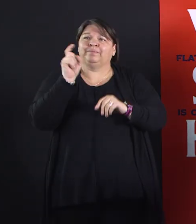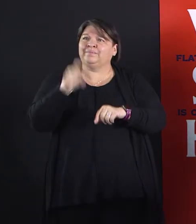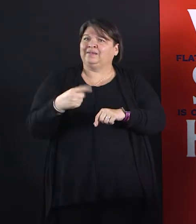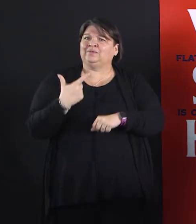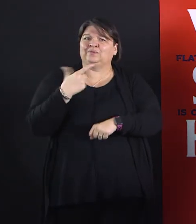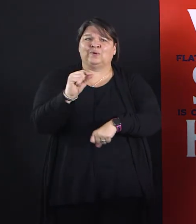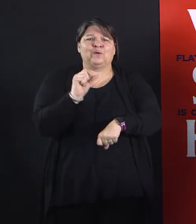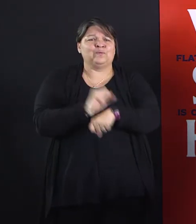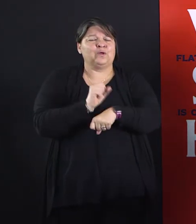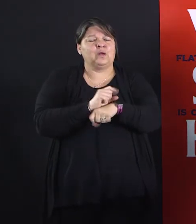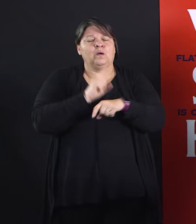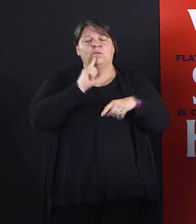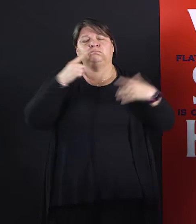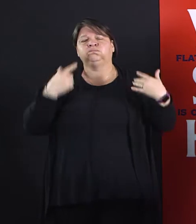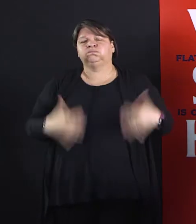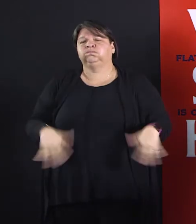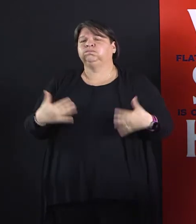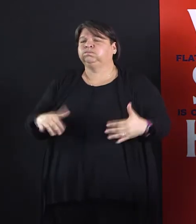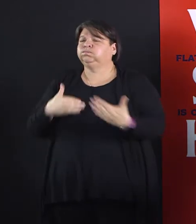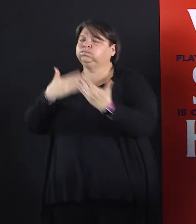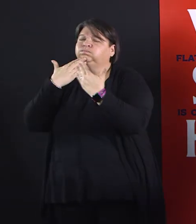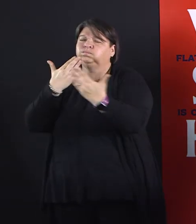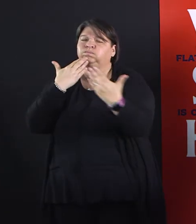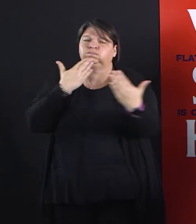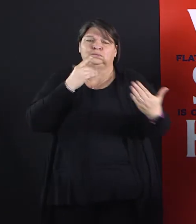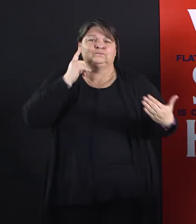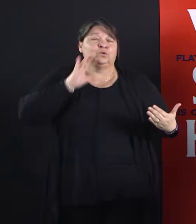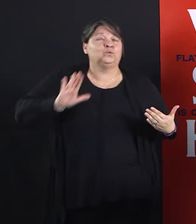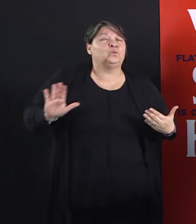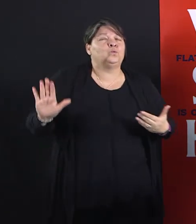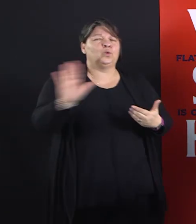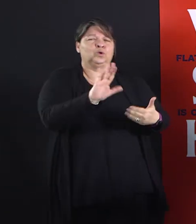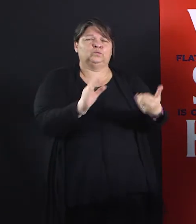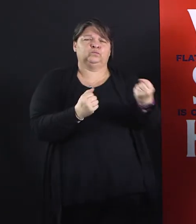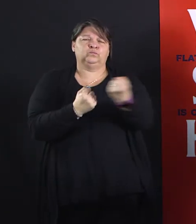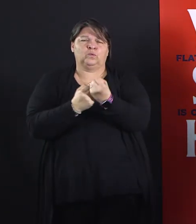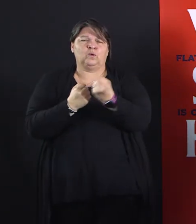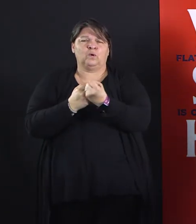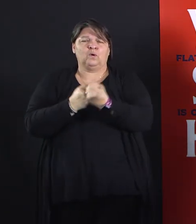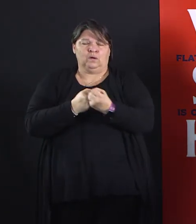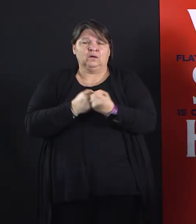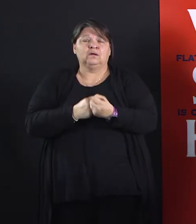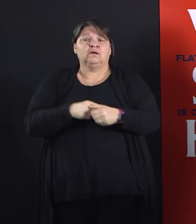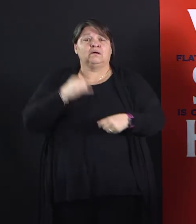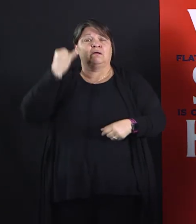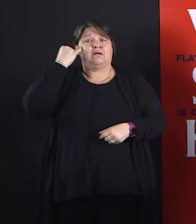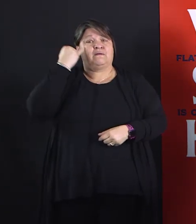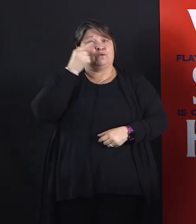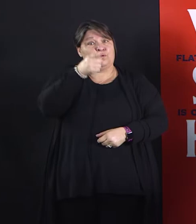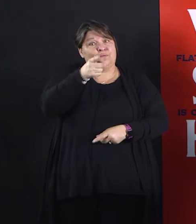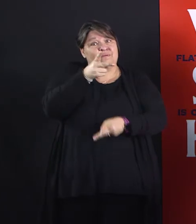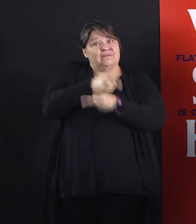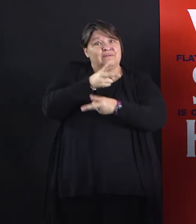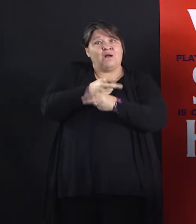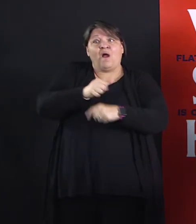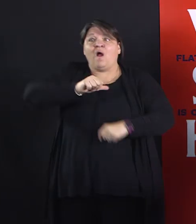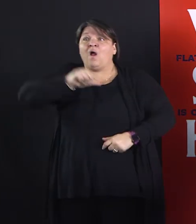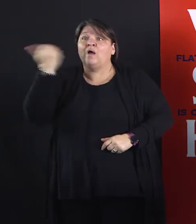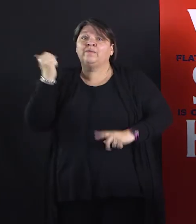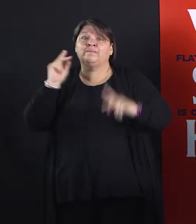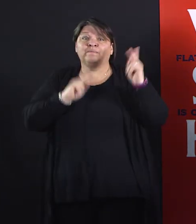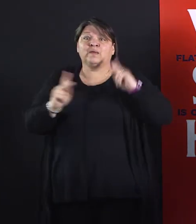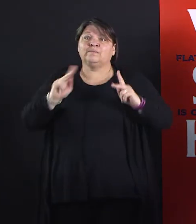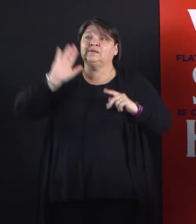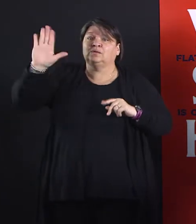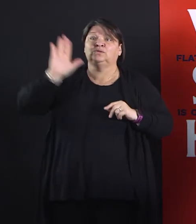incredible and faithful child care providers who are out there on the front lines. And I'm thrilled that we're able to support working parents by making this available as well.